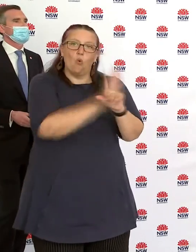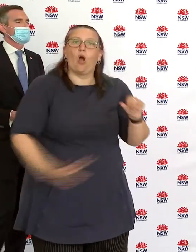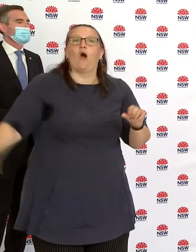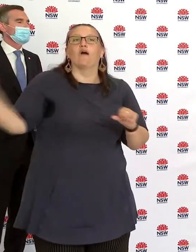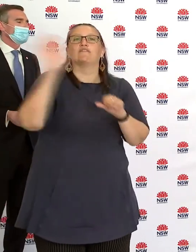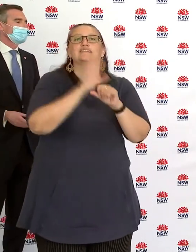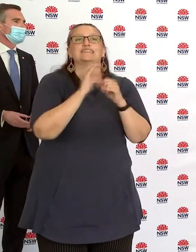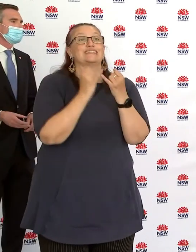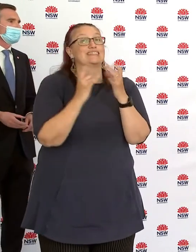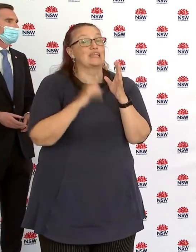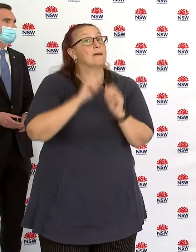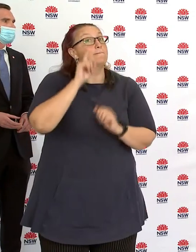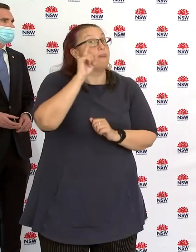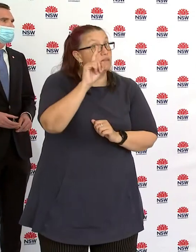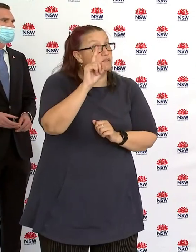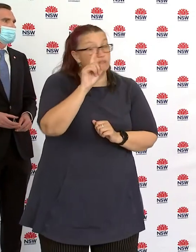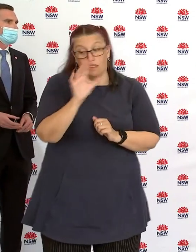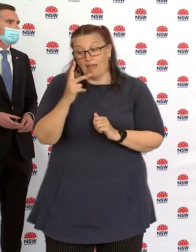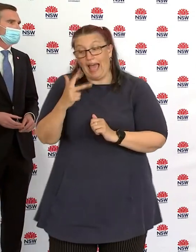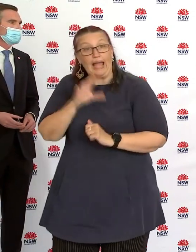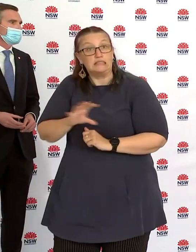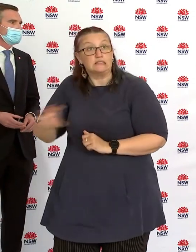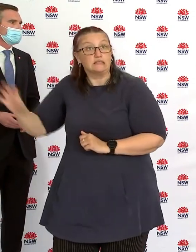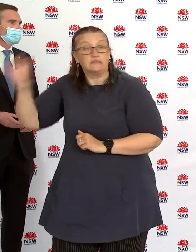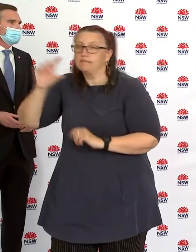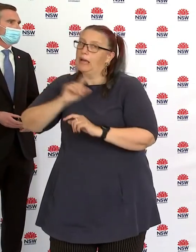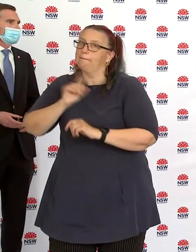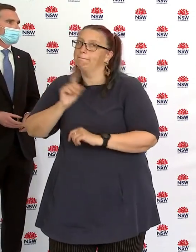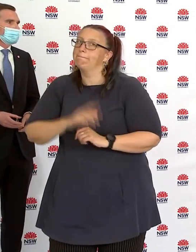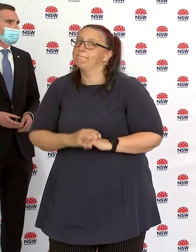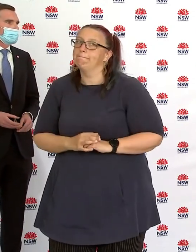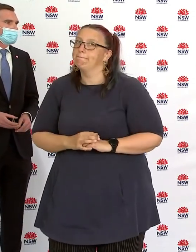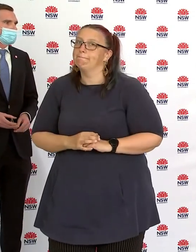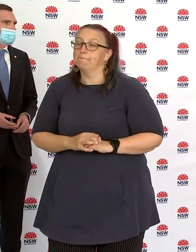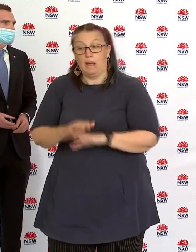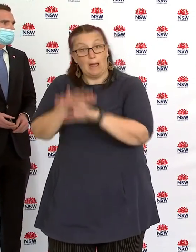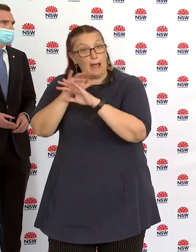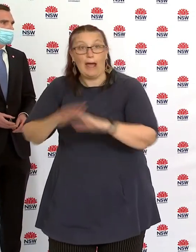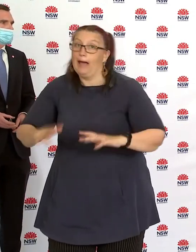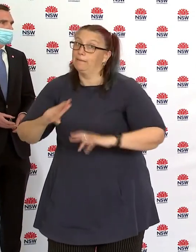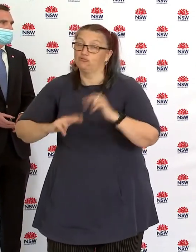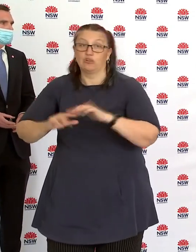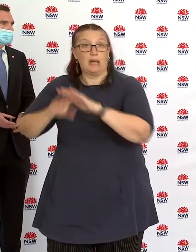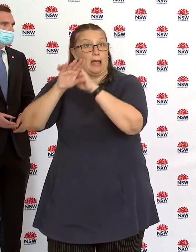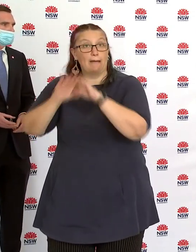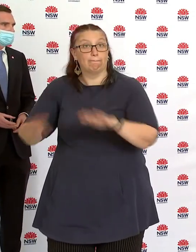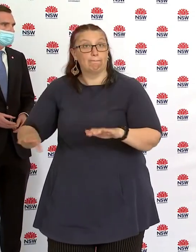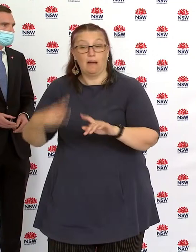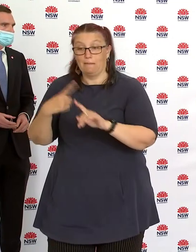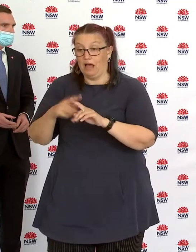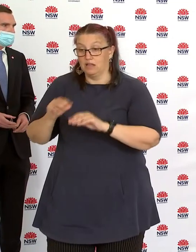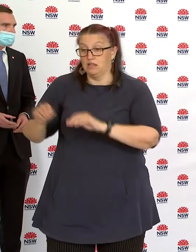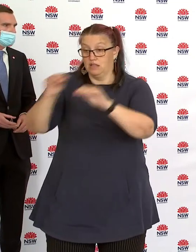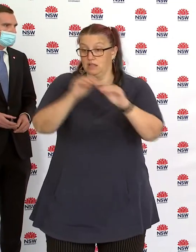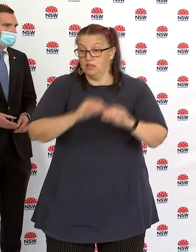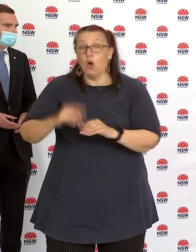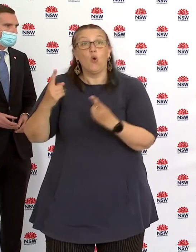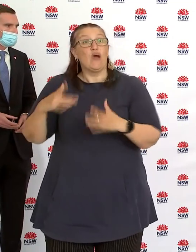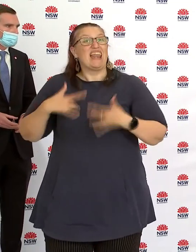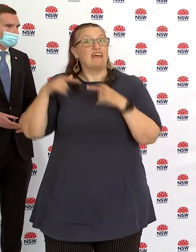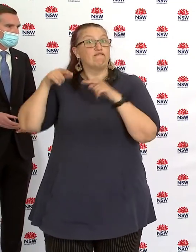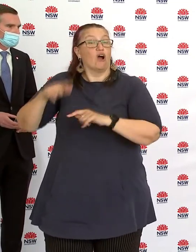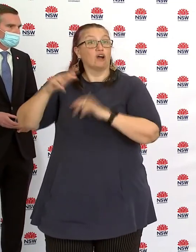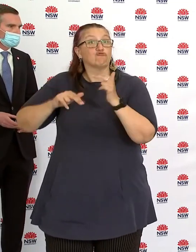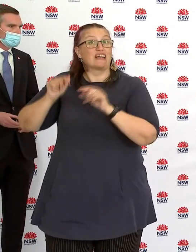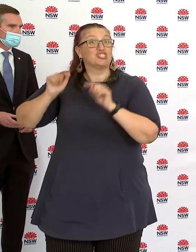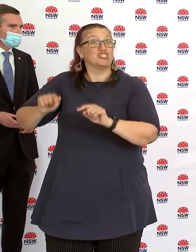city outside of those eight LGAs that were mentioned, that will continue to see no construction and no movement of construction workers leaving